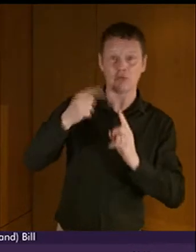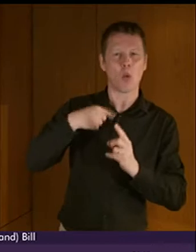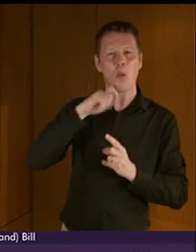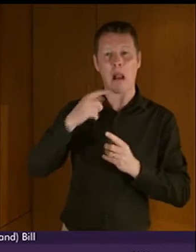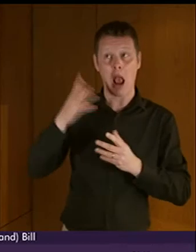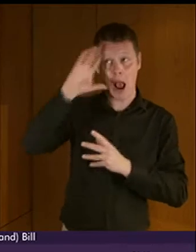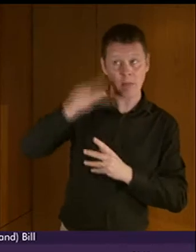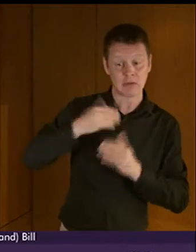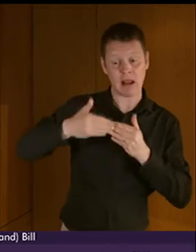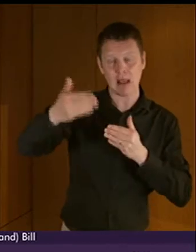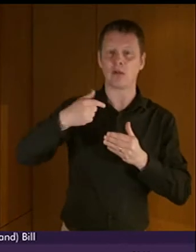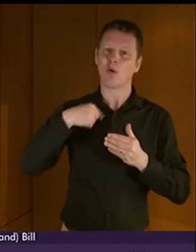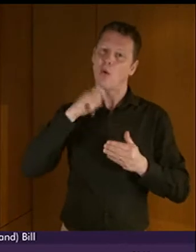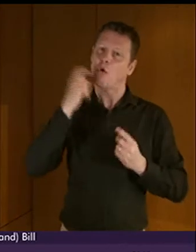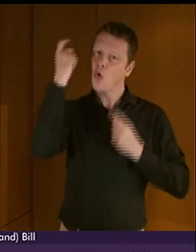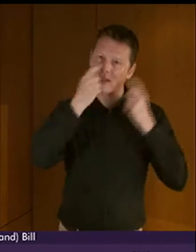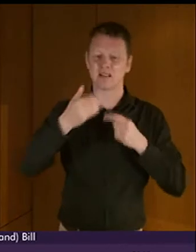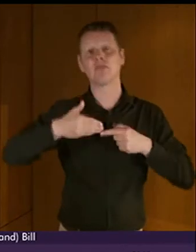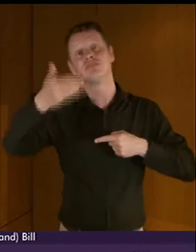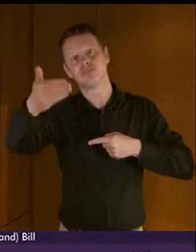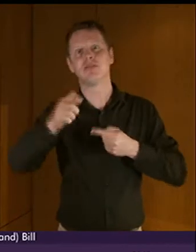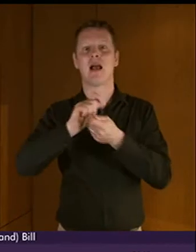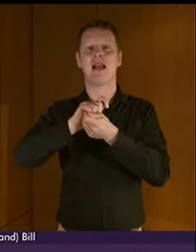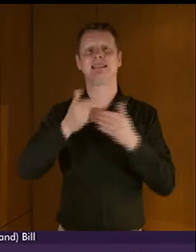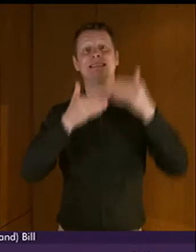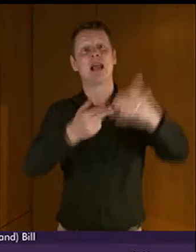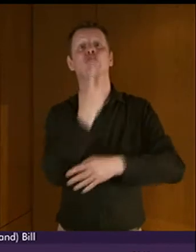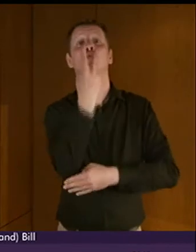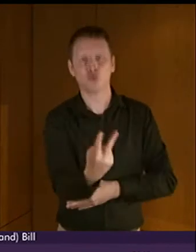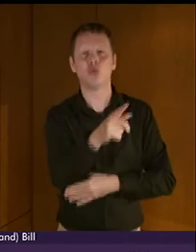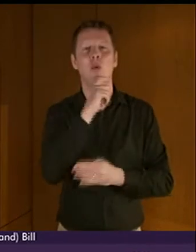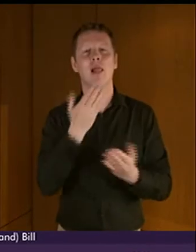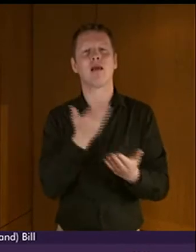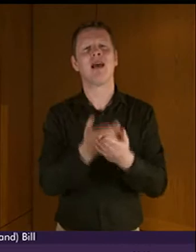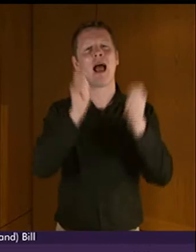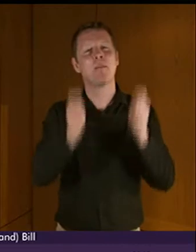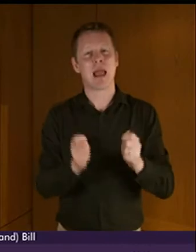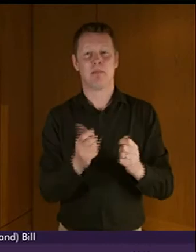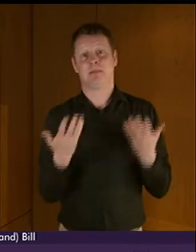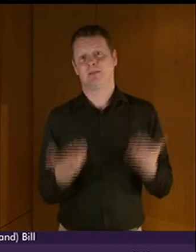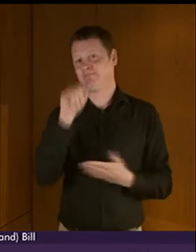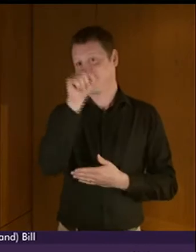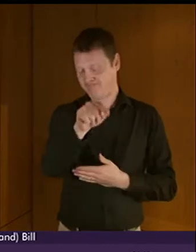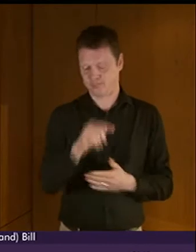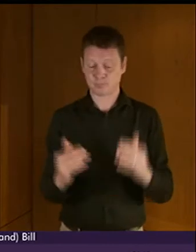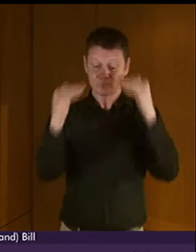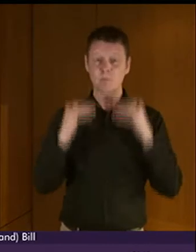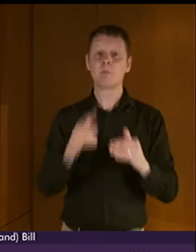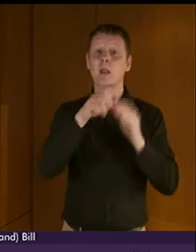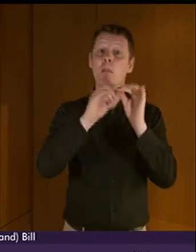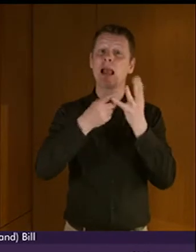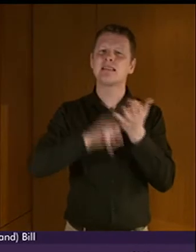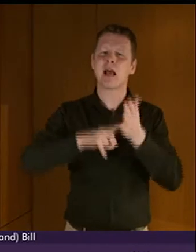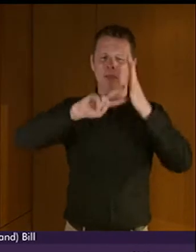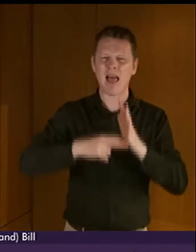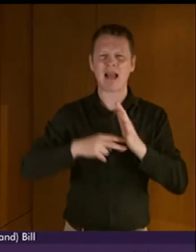we will consider in the context of any amendments that are lodged at Stage 2. In relation to the cycle for publishing BSL plans